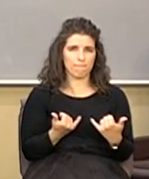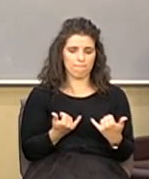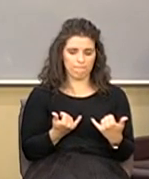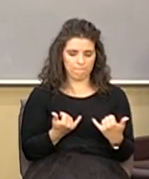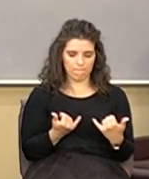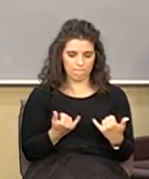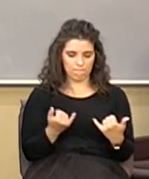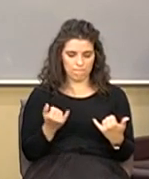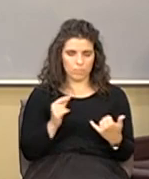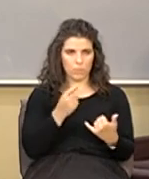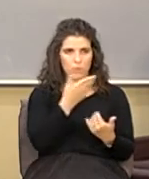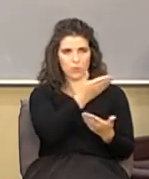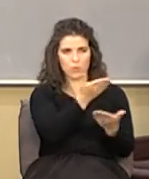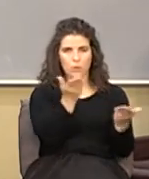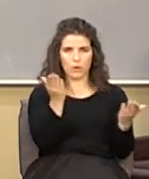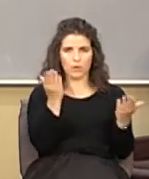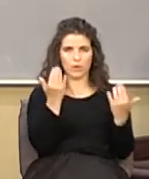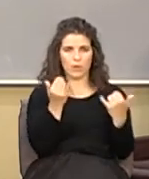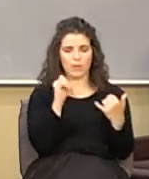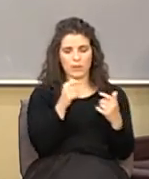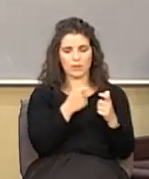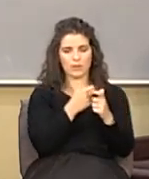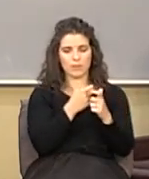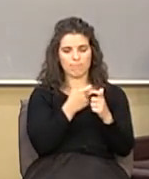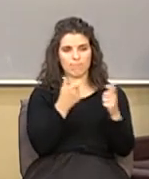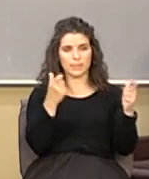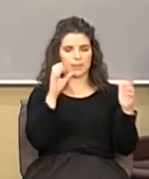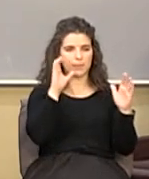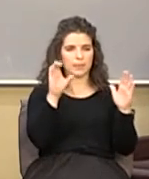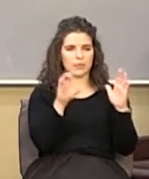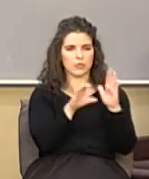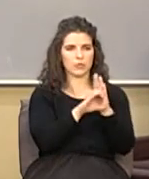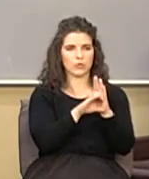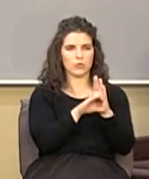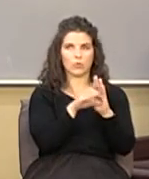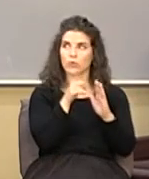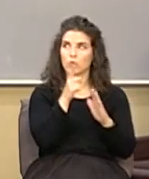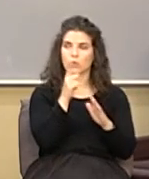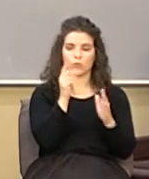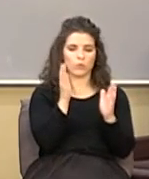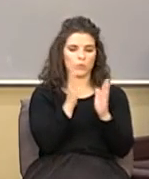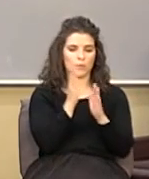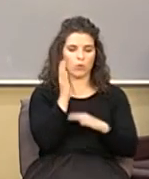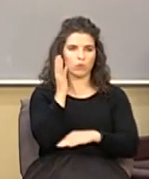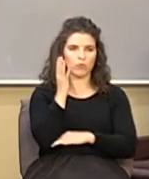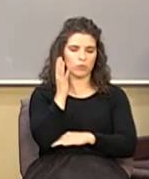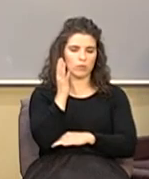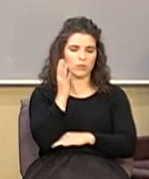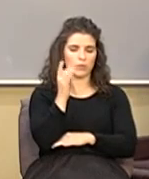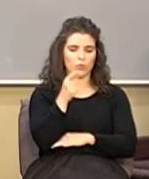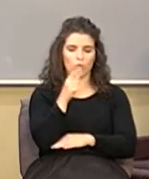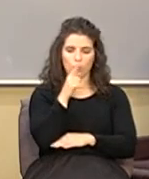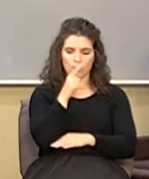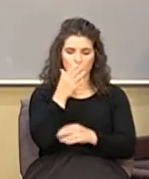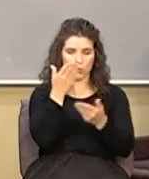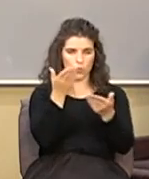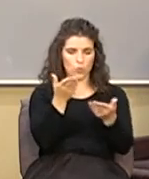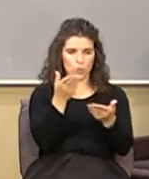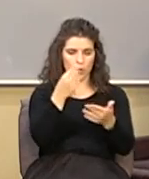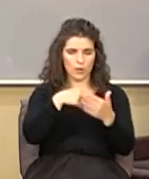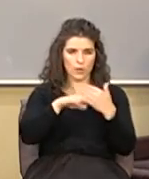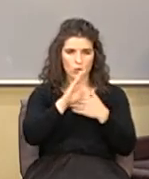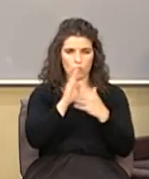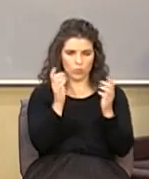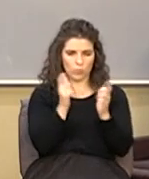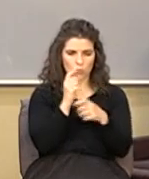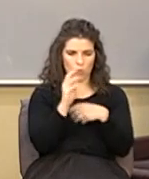where you are now that's the big picture you're the little tree so you be who you are in your little